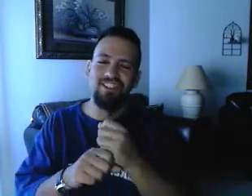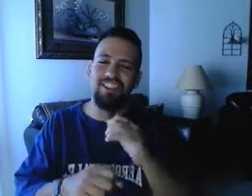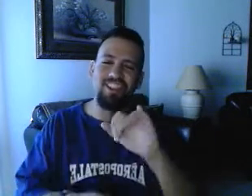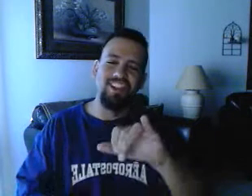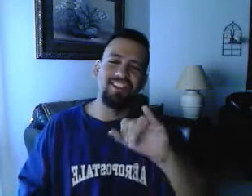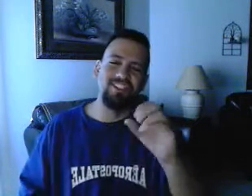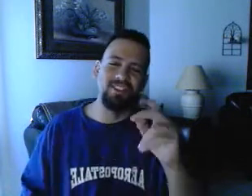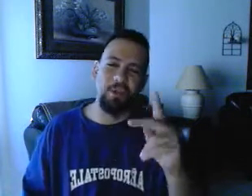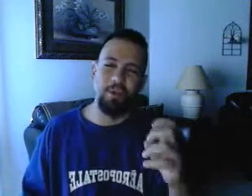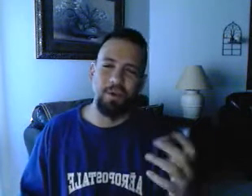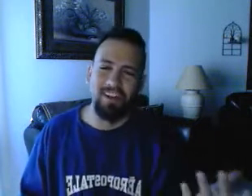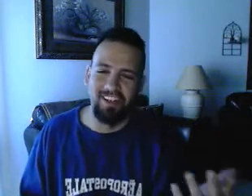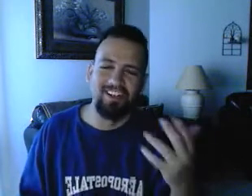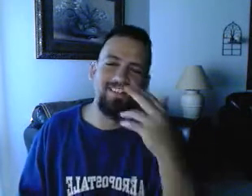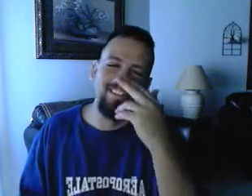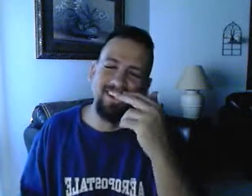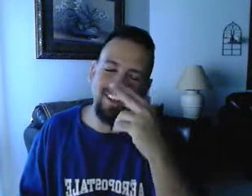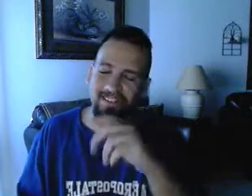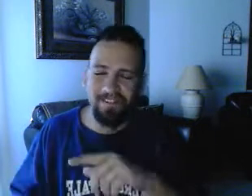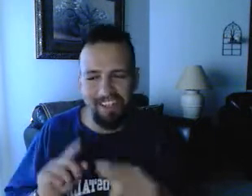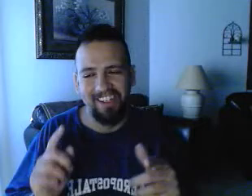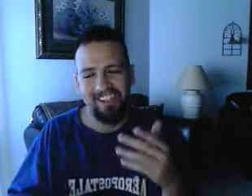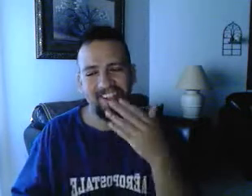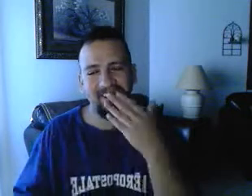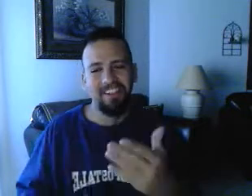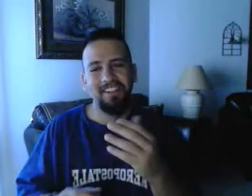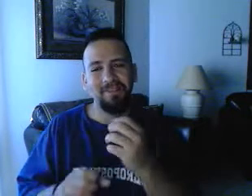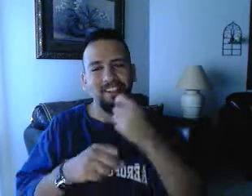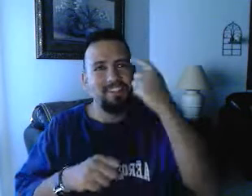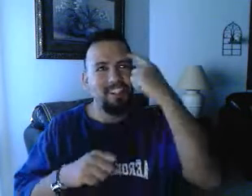2st, 5th, and